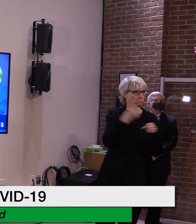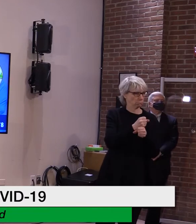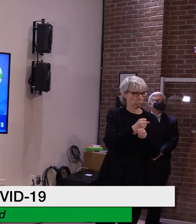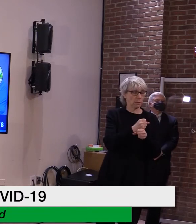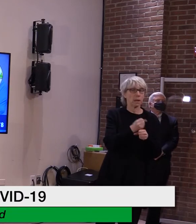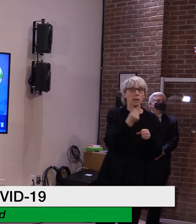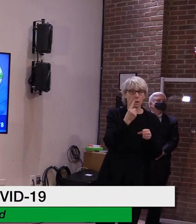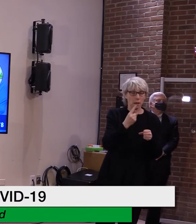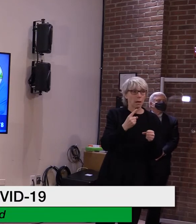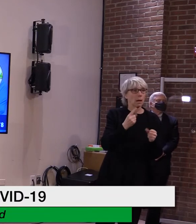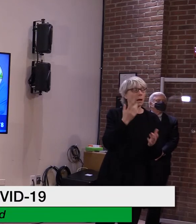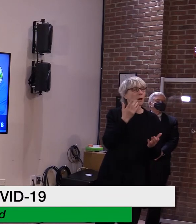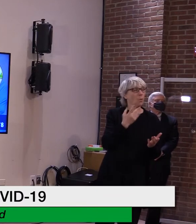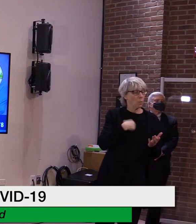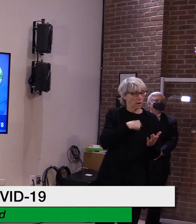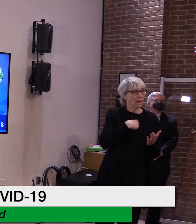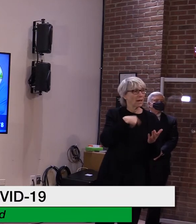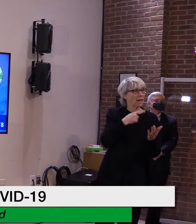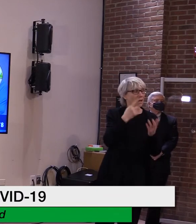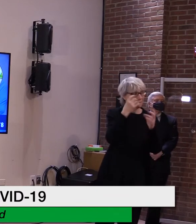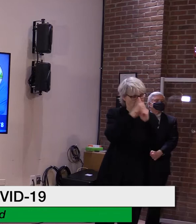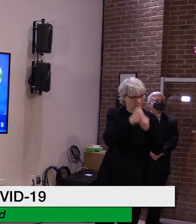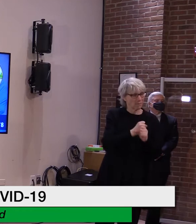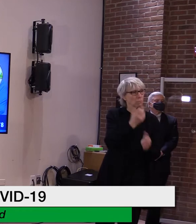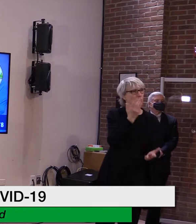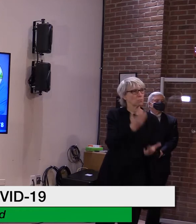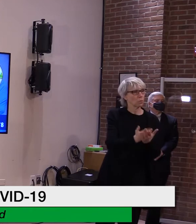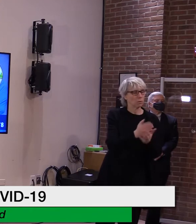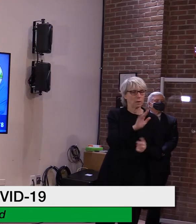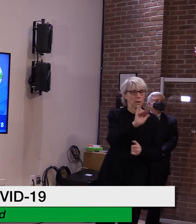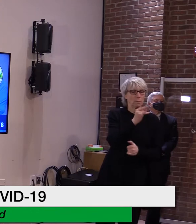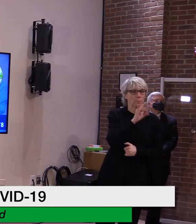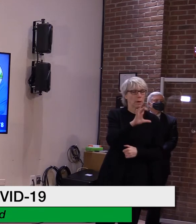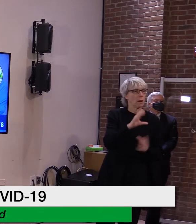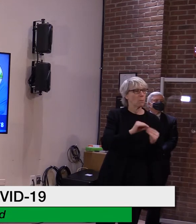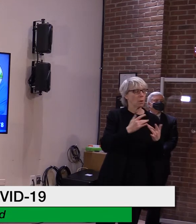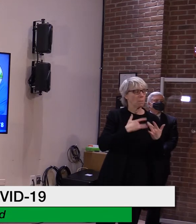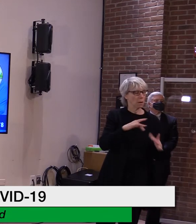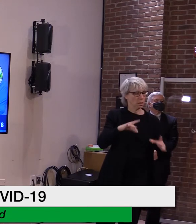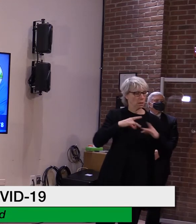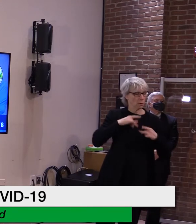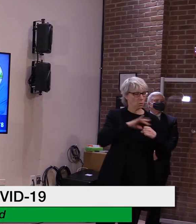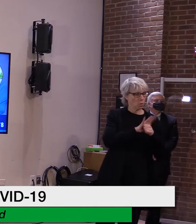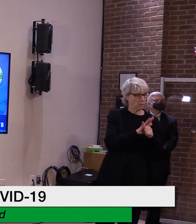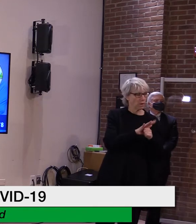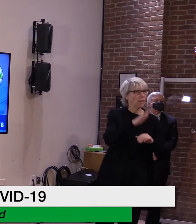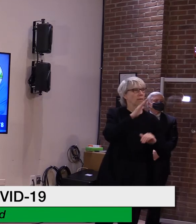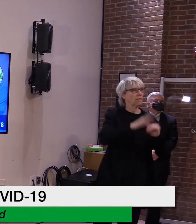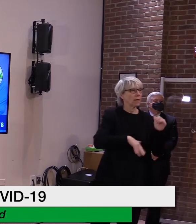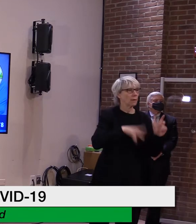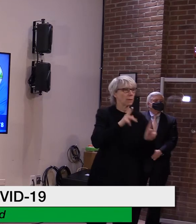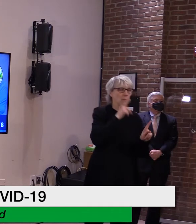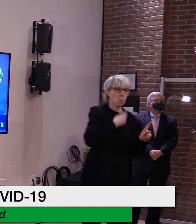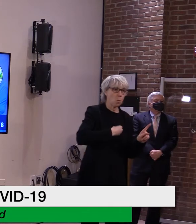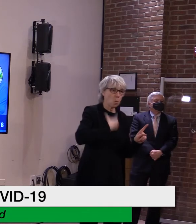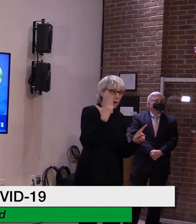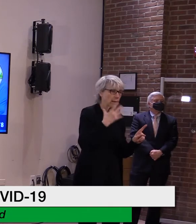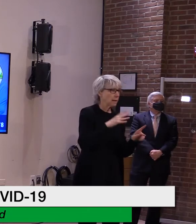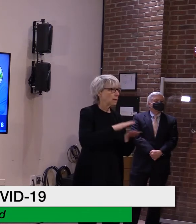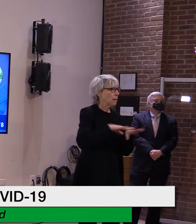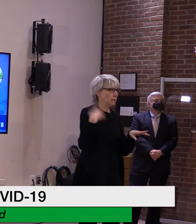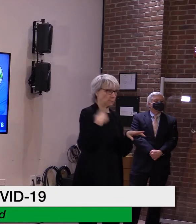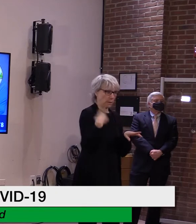Vermonters are more likely to get COVID-19 compared to white, non-Hispanic Vermonters. They are